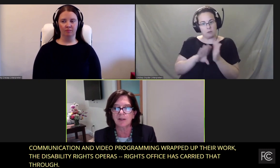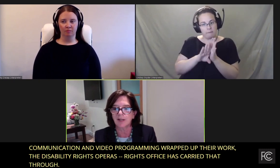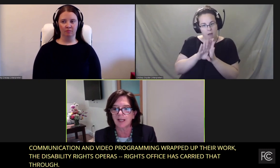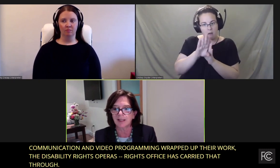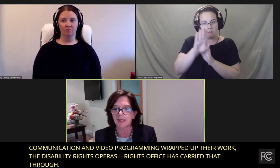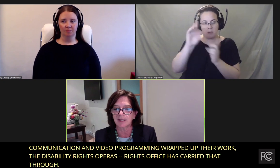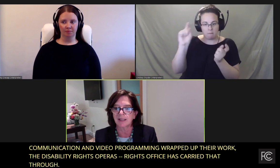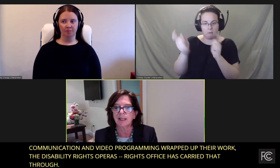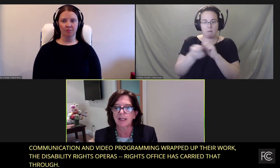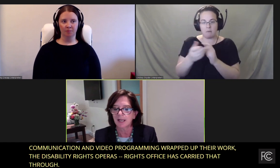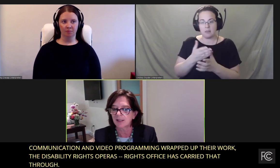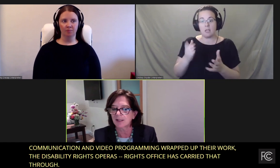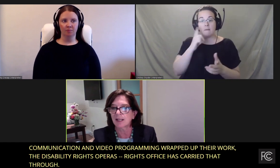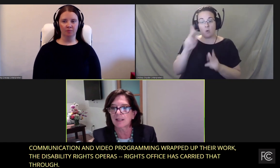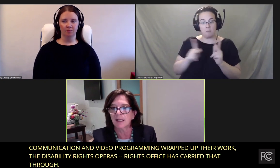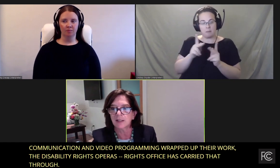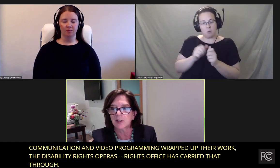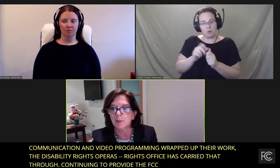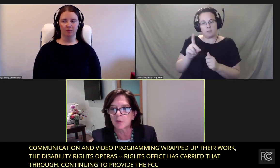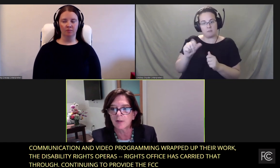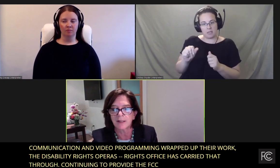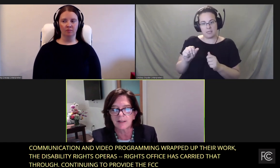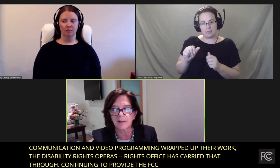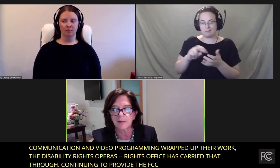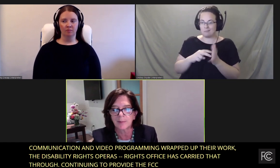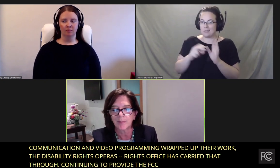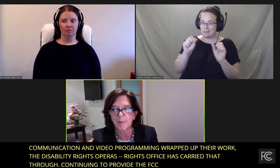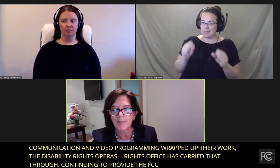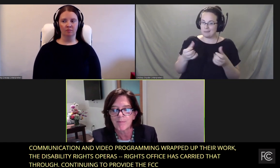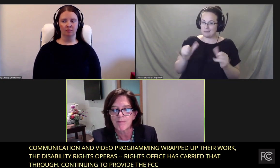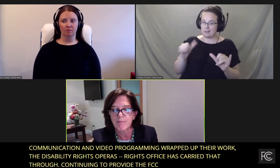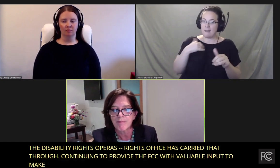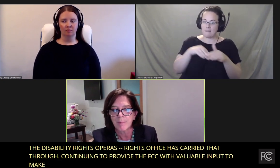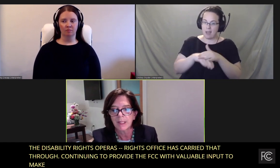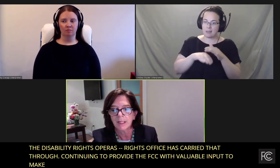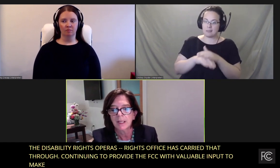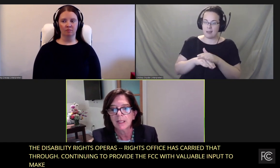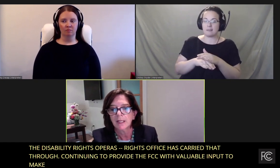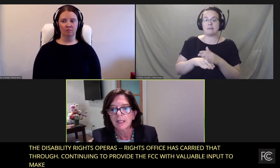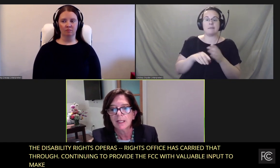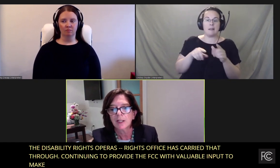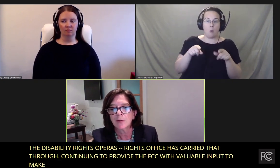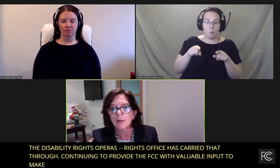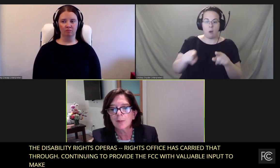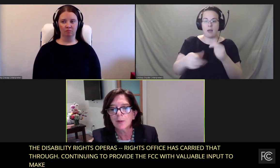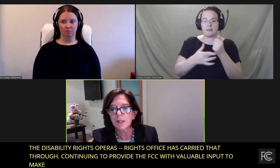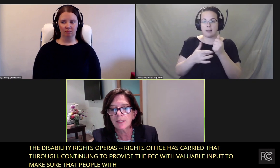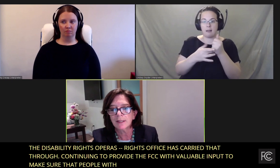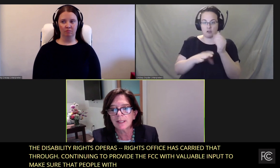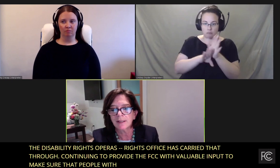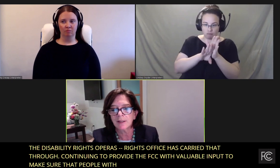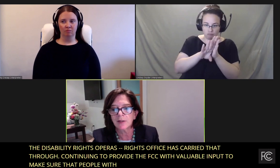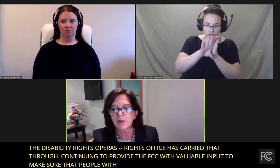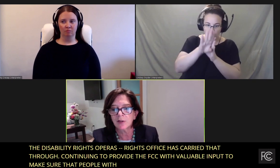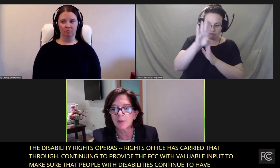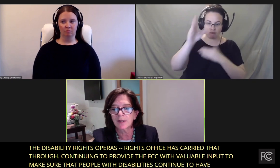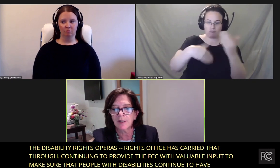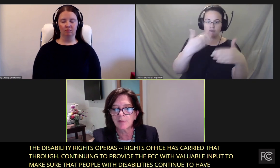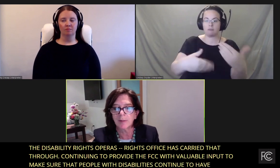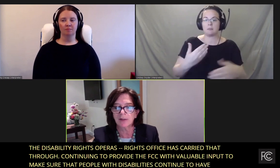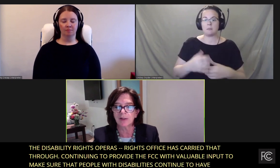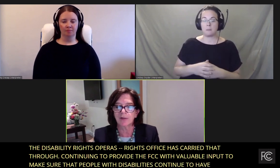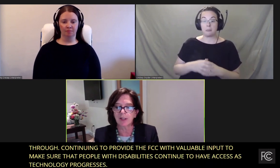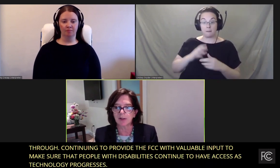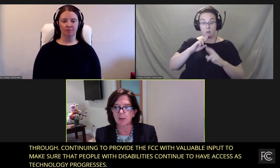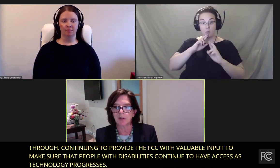continue to have access as technology progresses. Diane The report that the Consumer